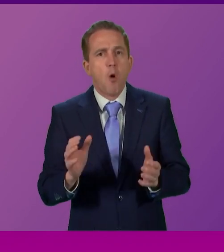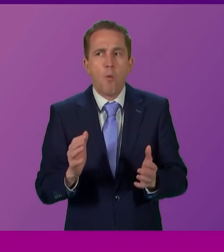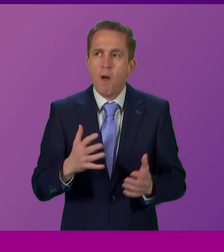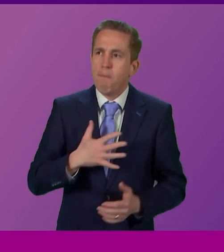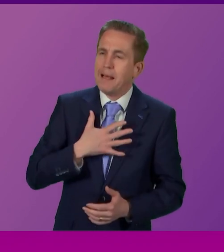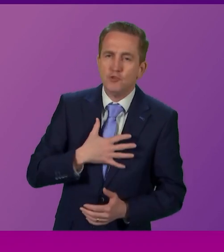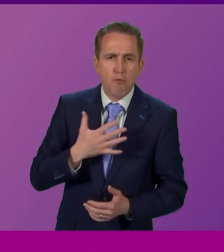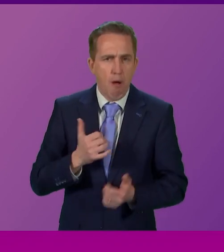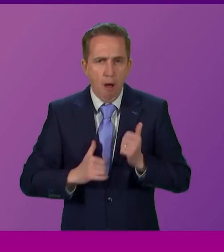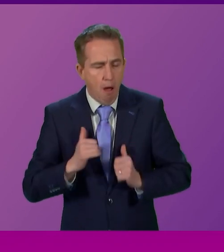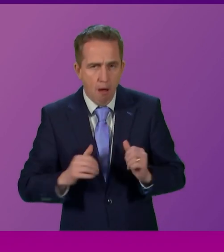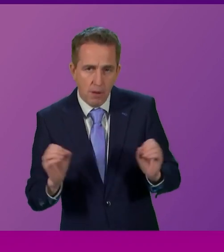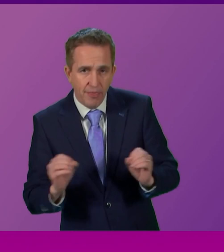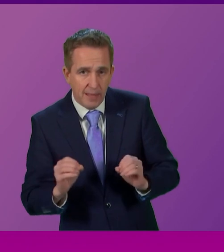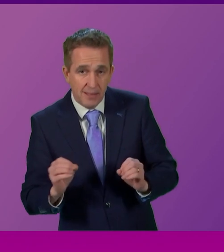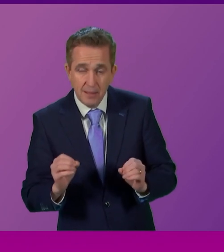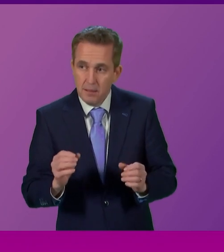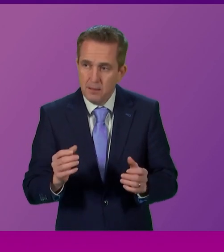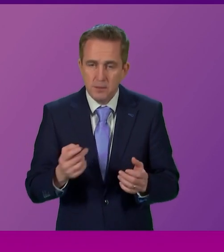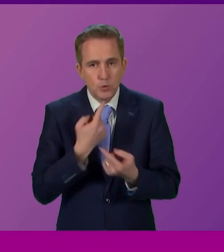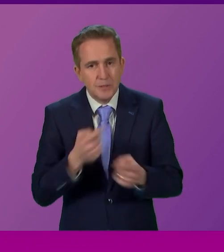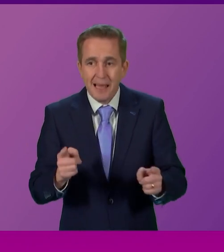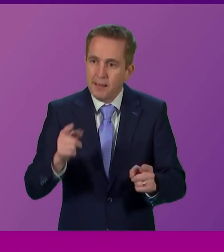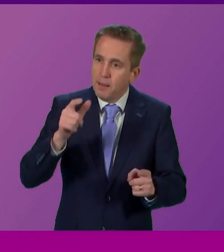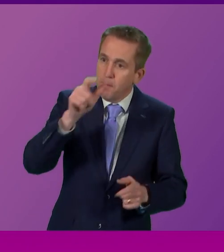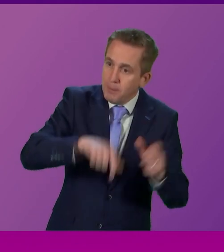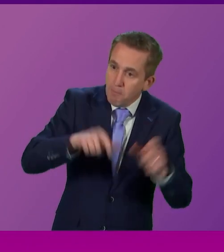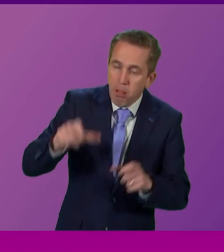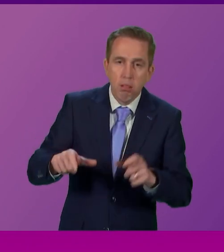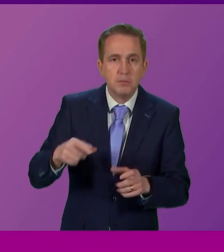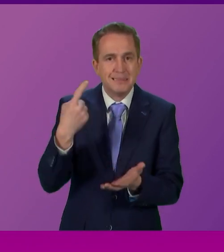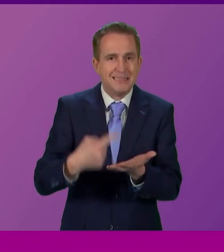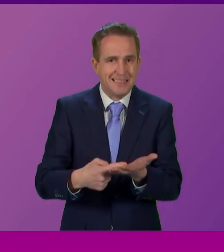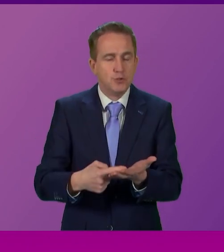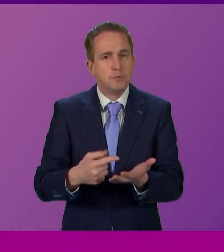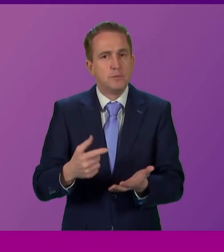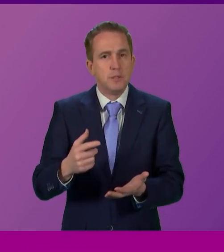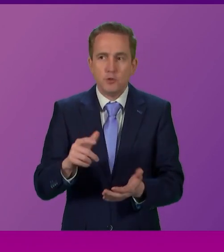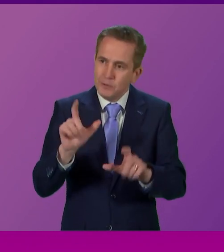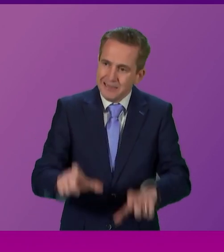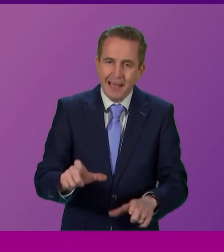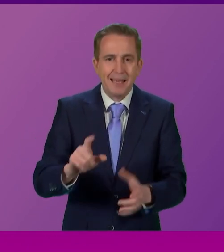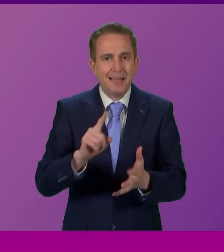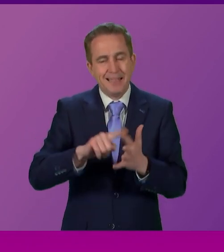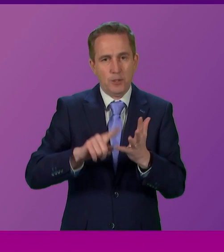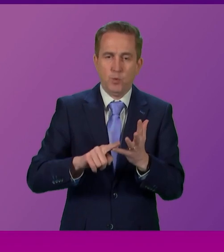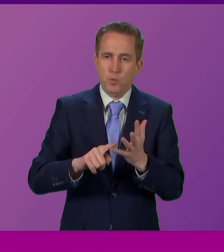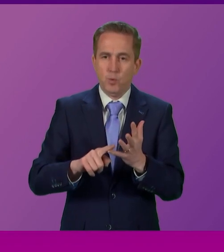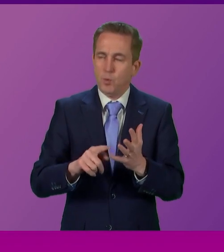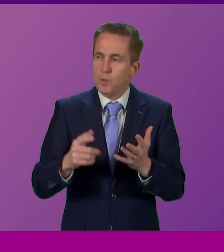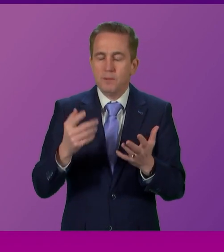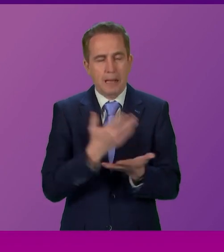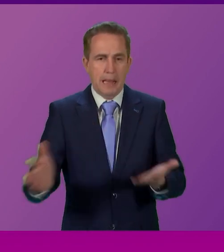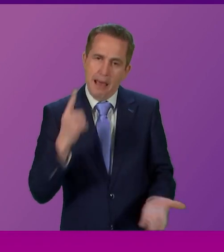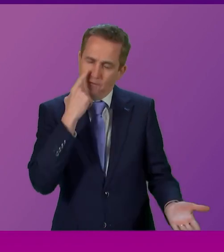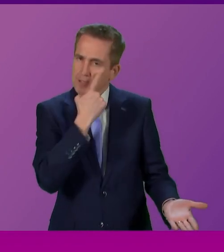to point out that people in Scotland's decisions to remain in the EU has been vindicated. Since the